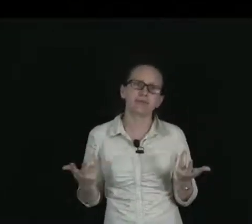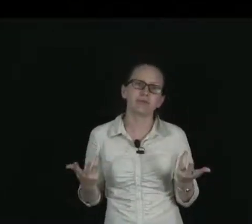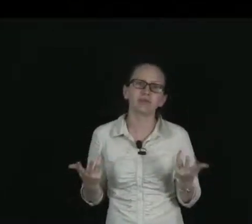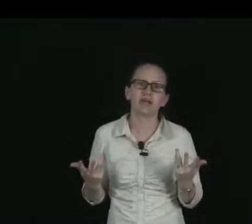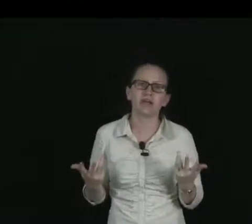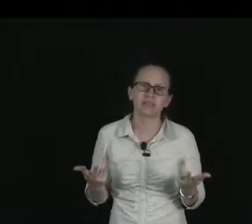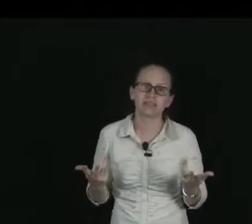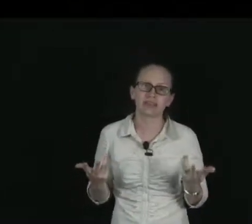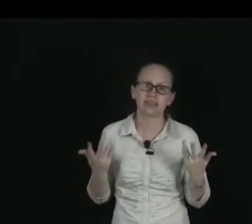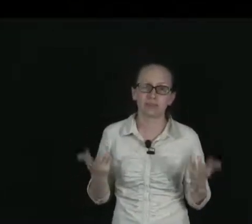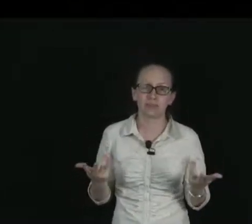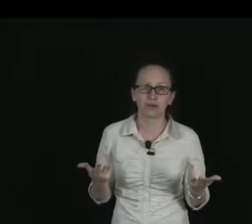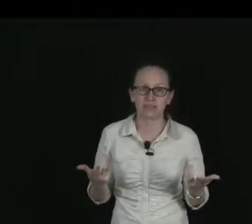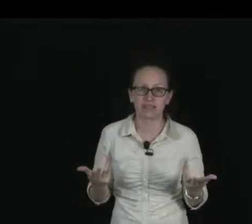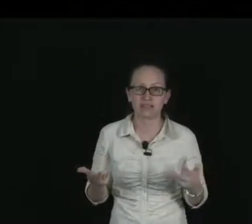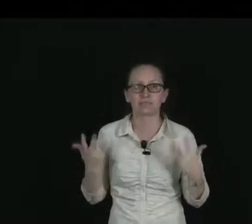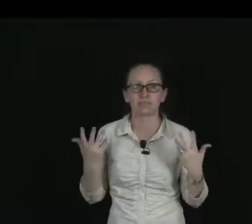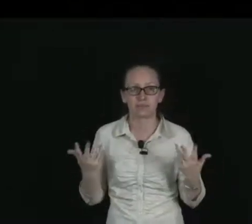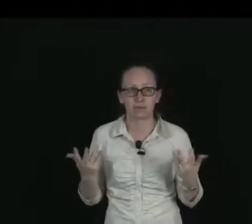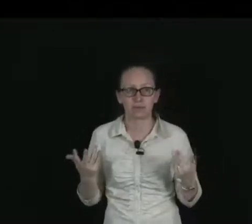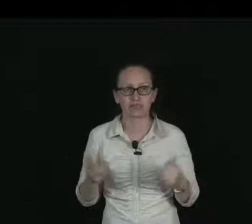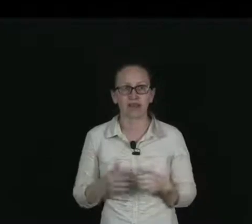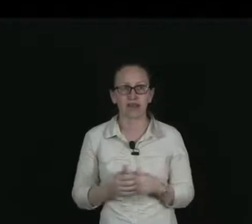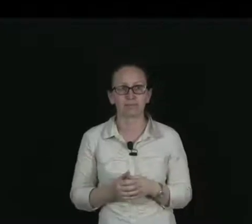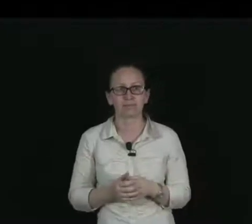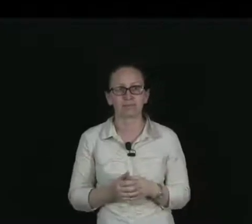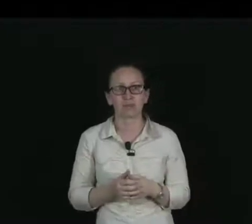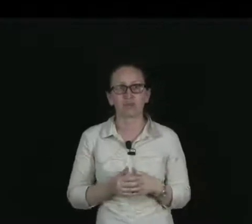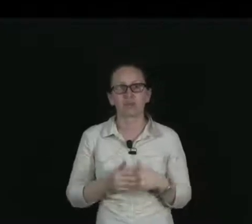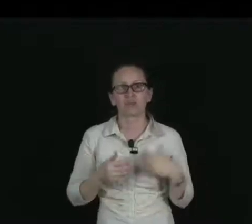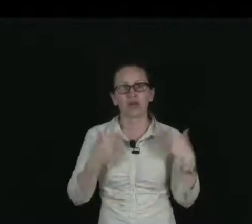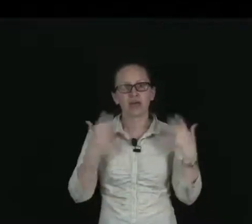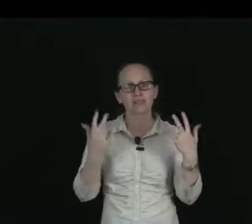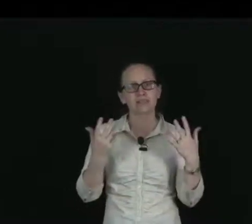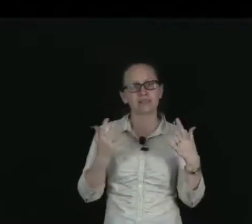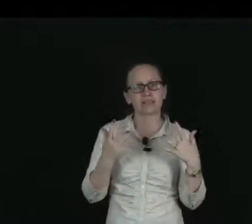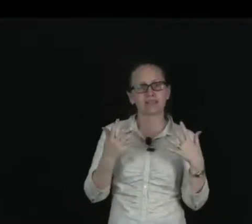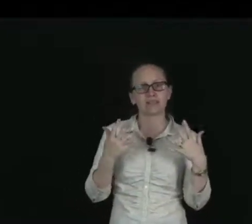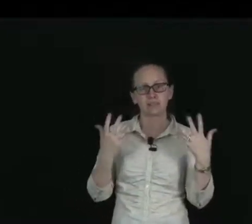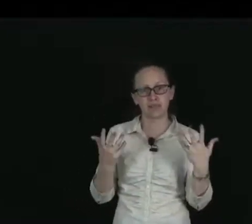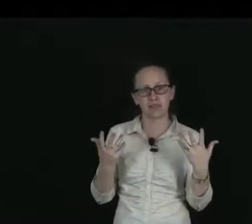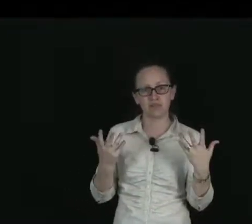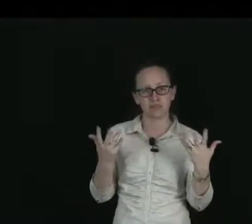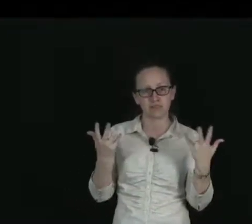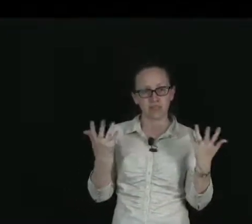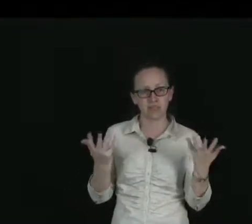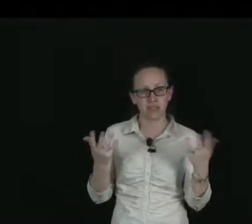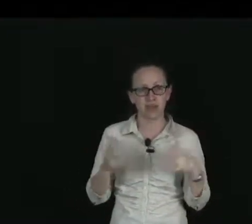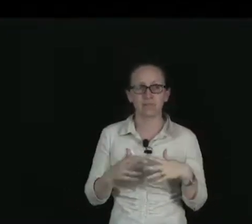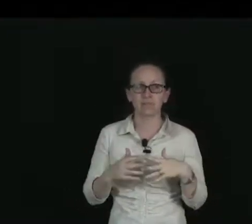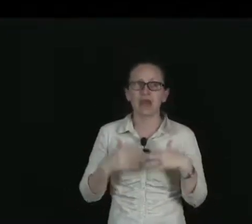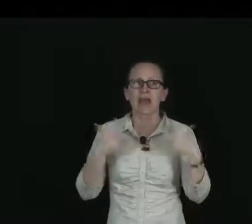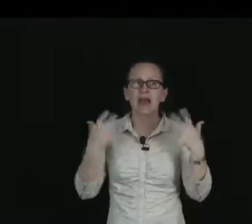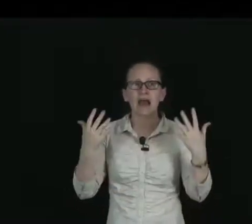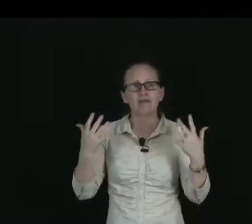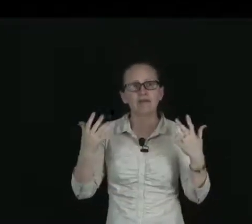important to understand their properties before we start. So as we said in the previous video, alpha